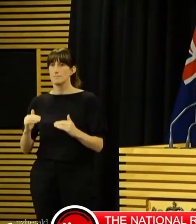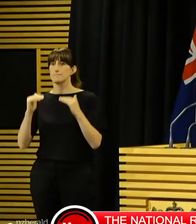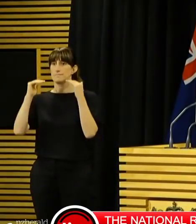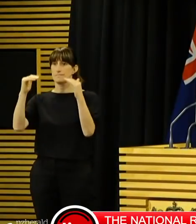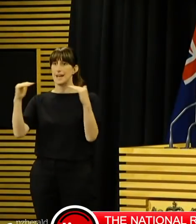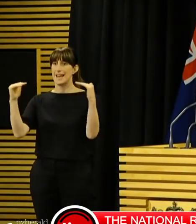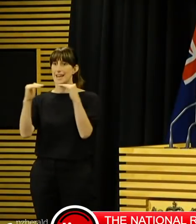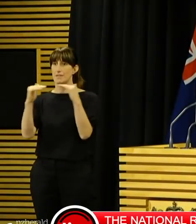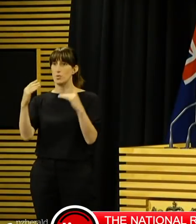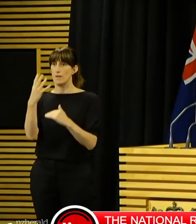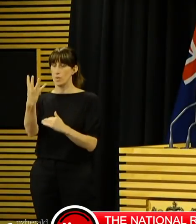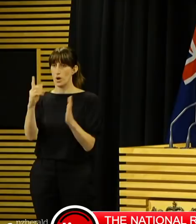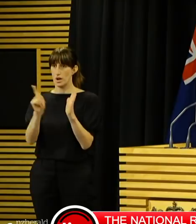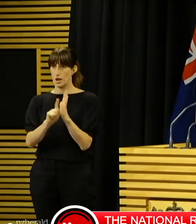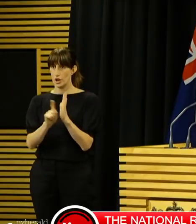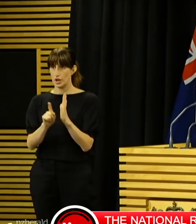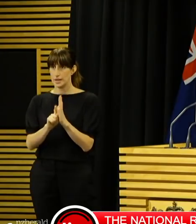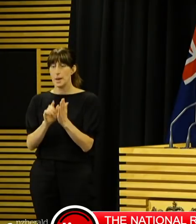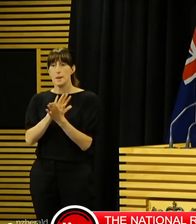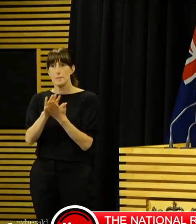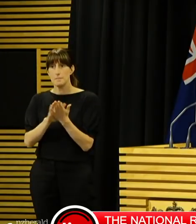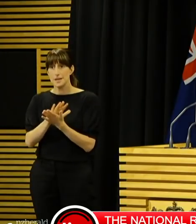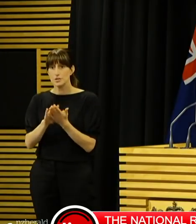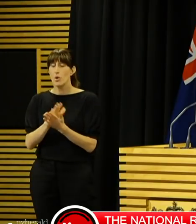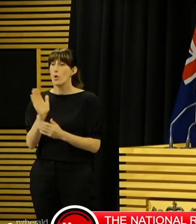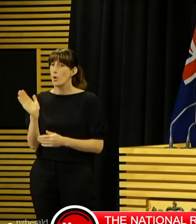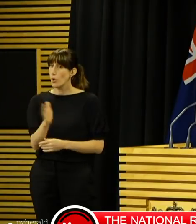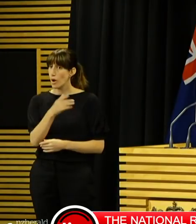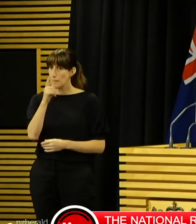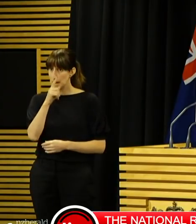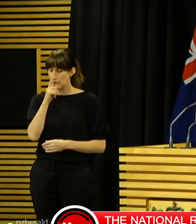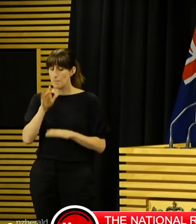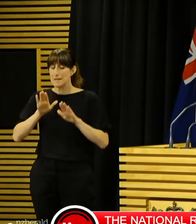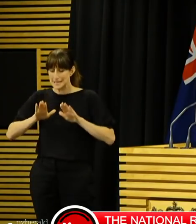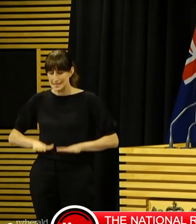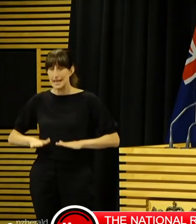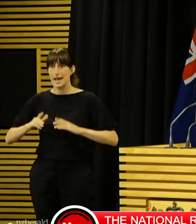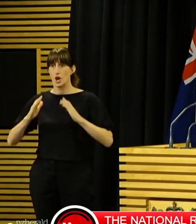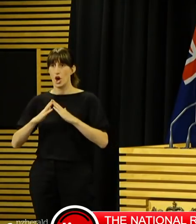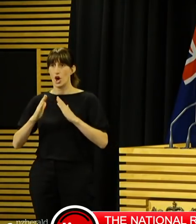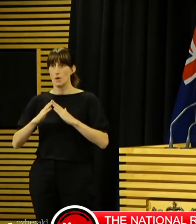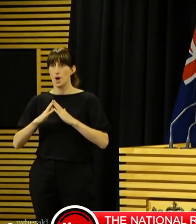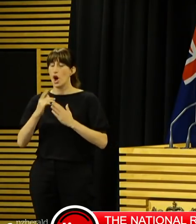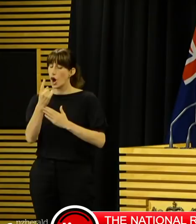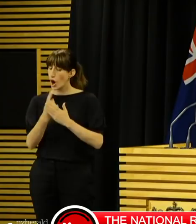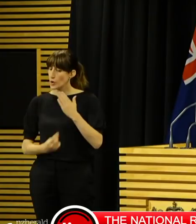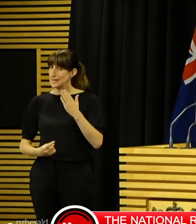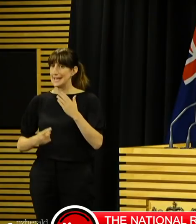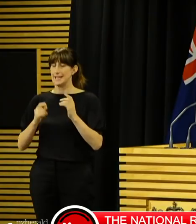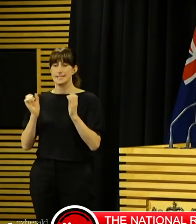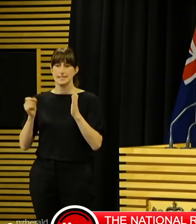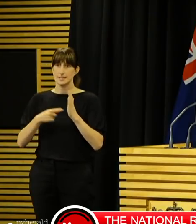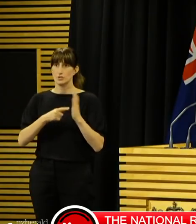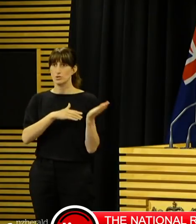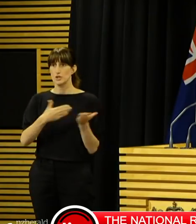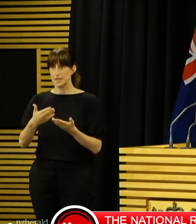everyone must stay home and all businesses must close unless they are essential services. Today the Prime Minister will